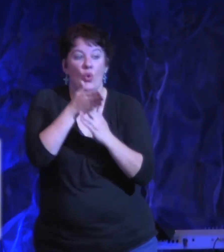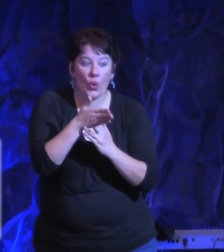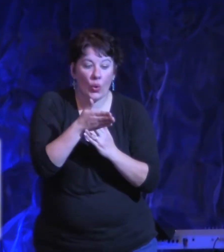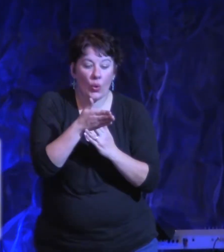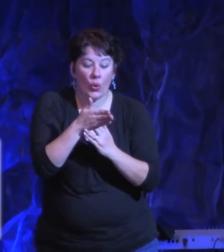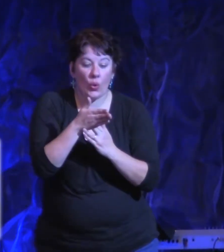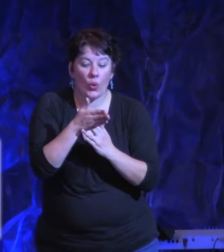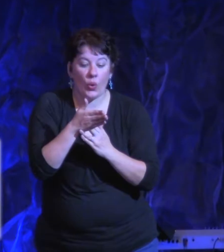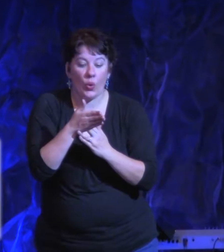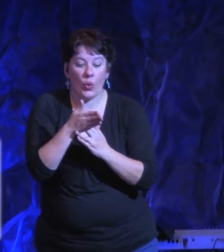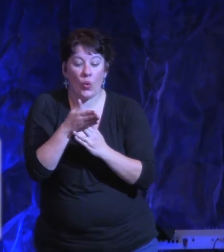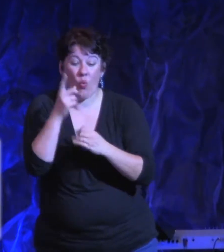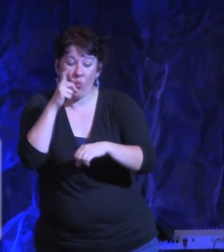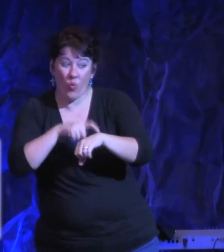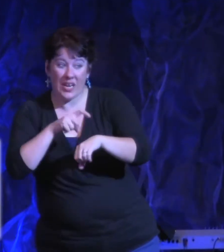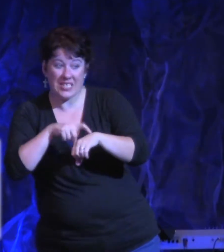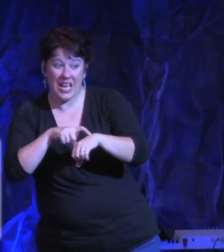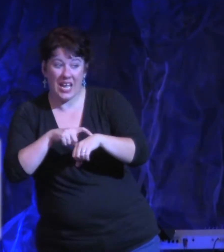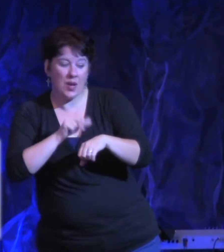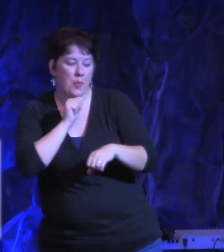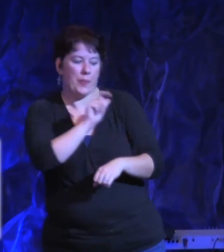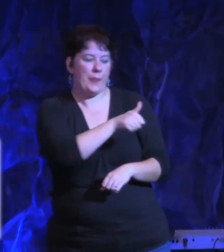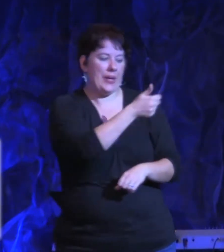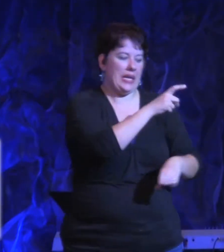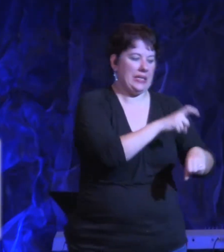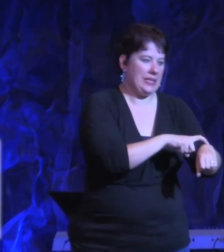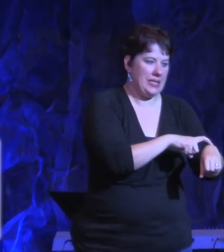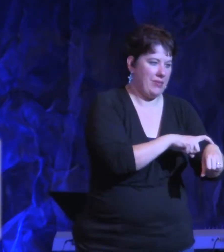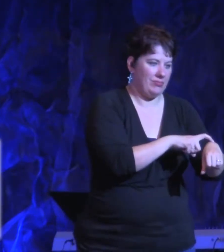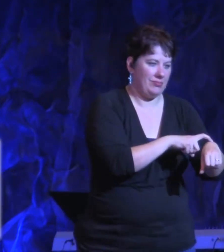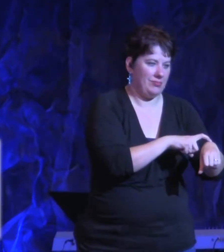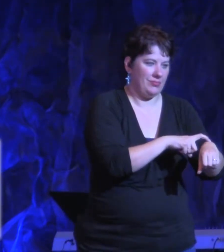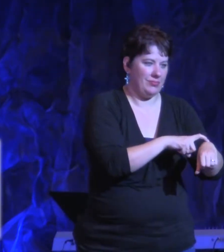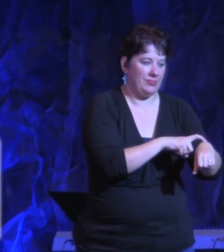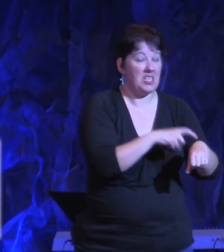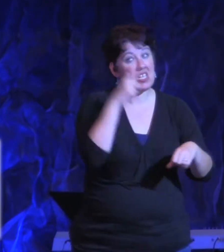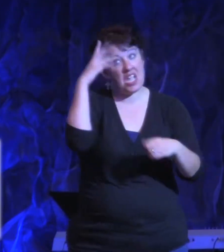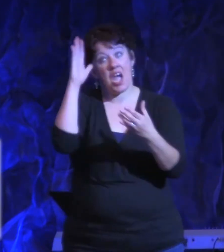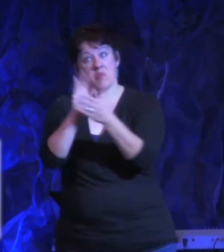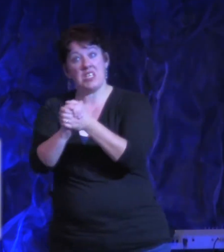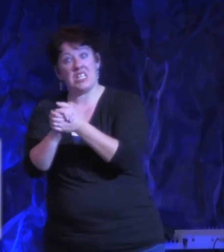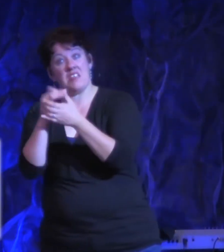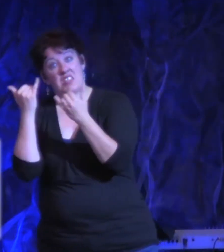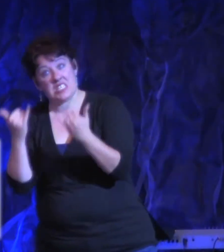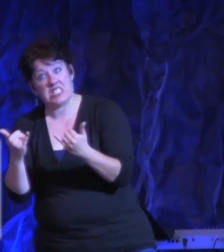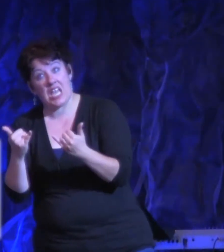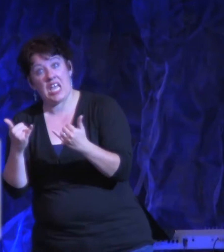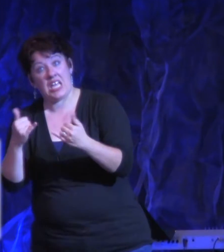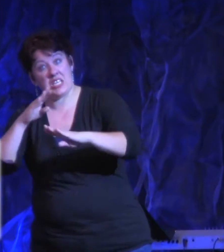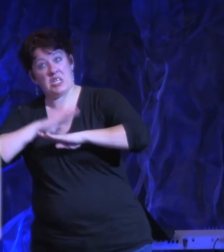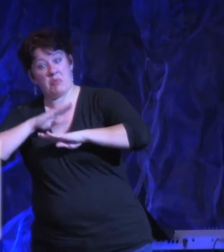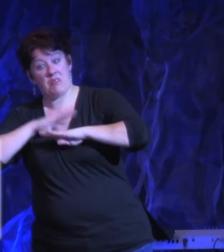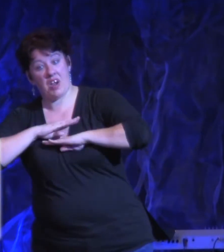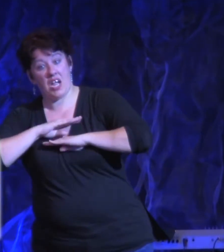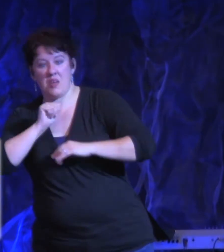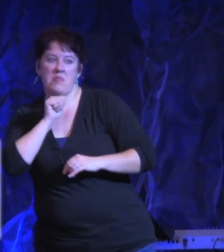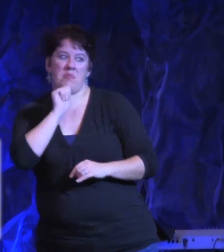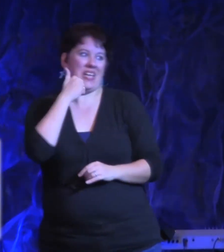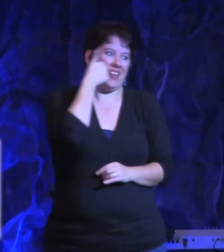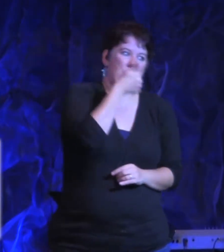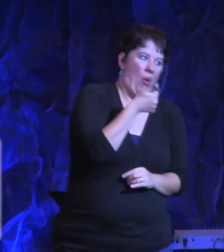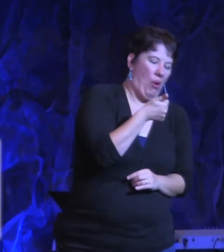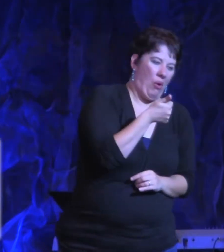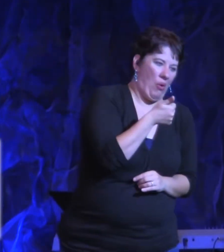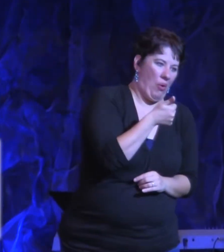They believe God will provide for them one day and then they don't believe God will provide for them the next day. You see, and doubt